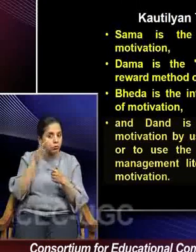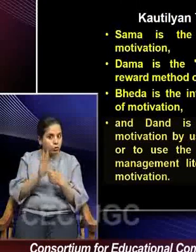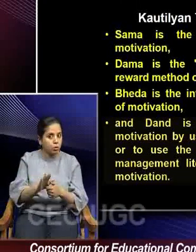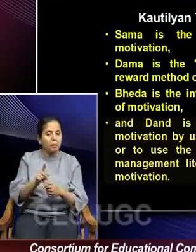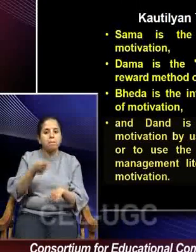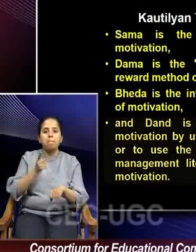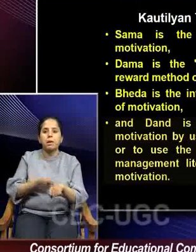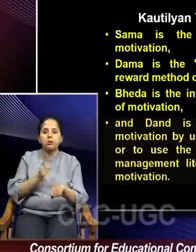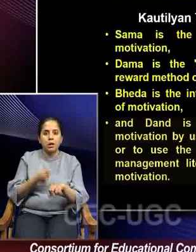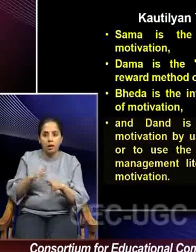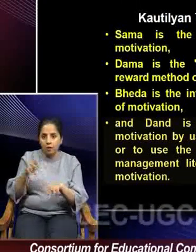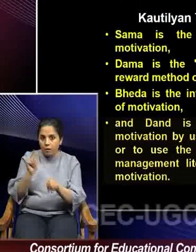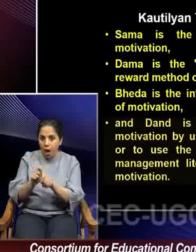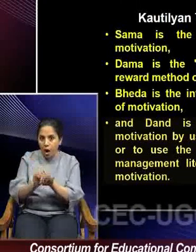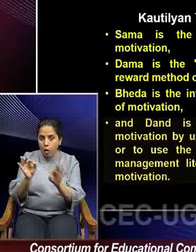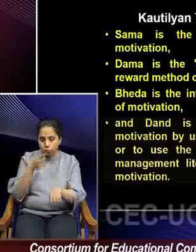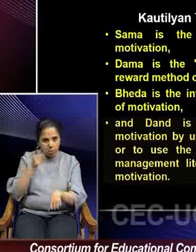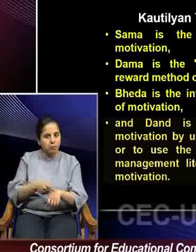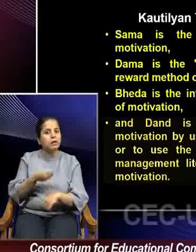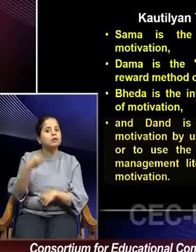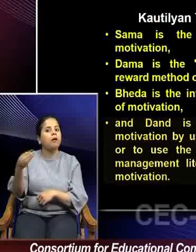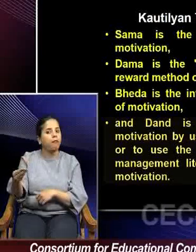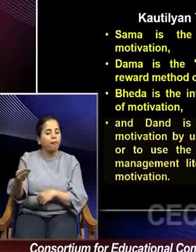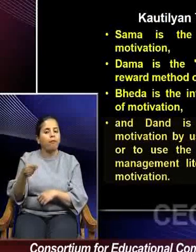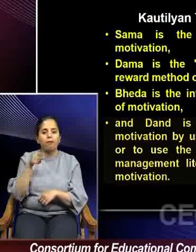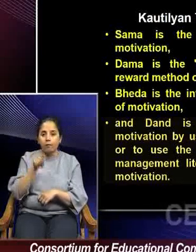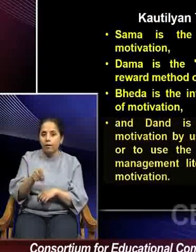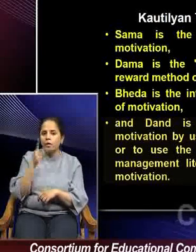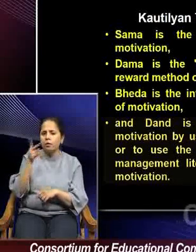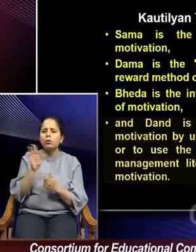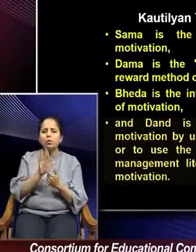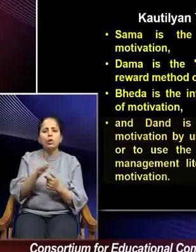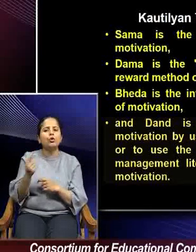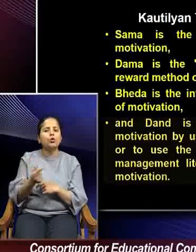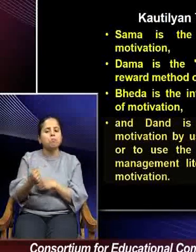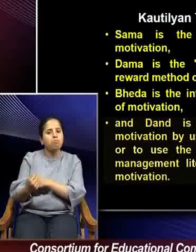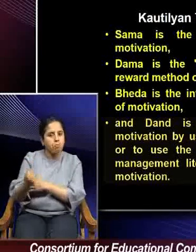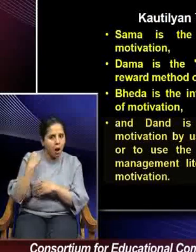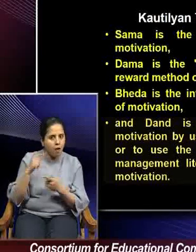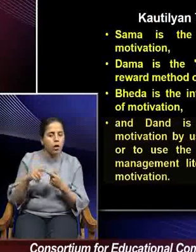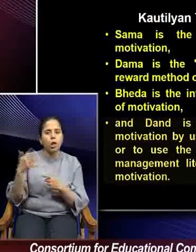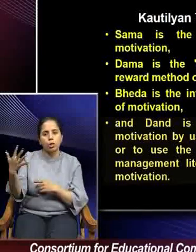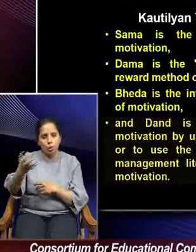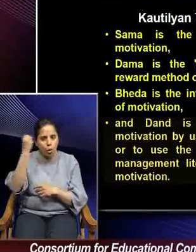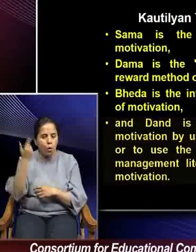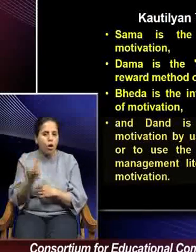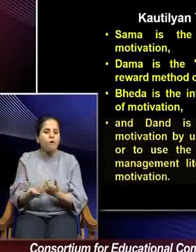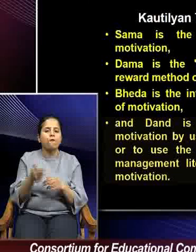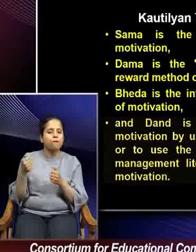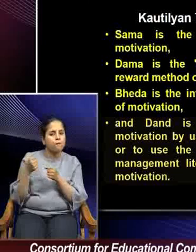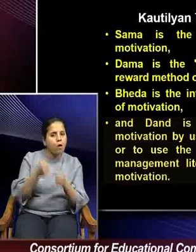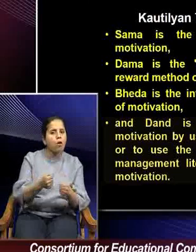the punishment method of motivation. It is executed by the use of power or authority or what you call as force.